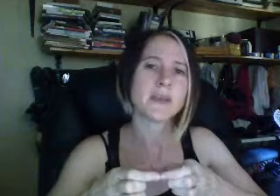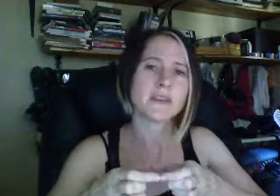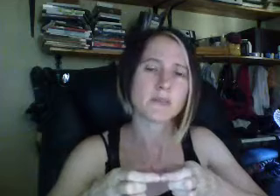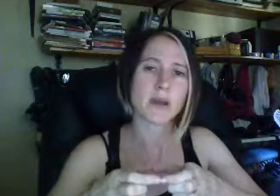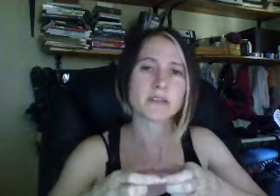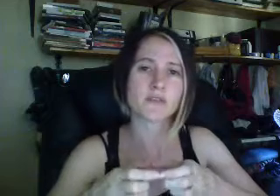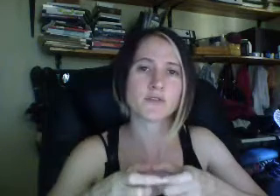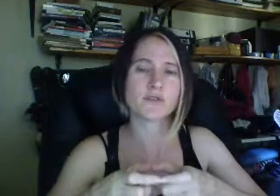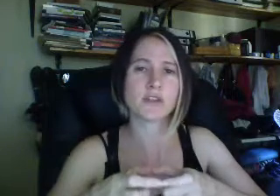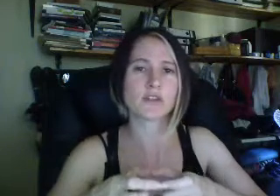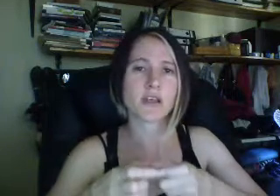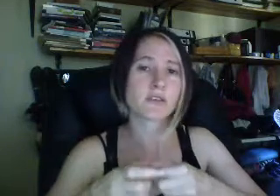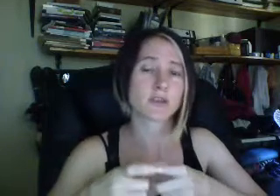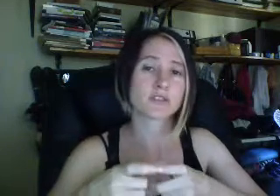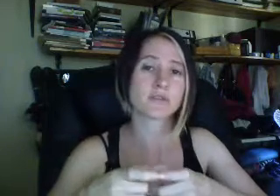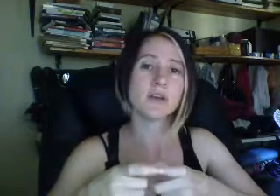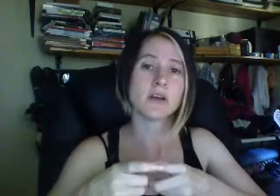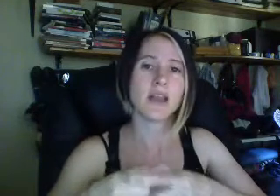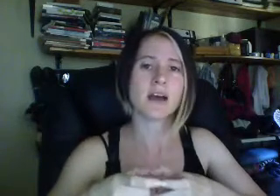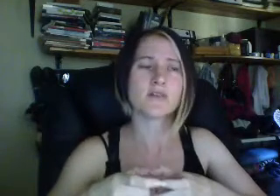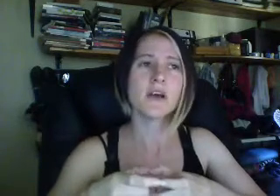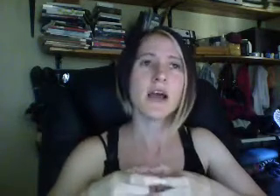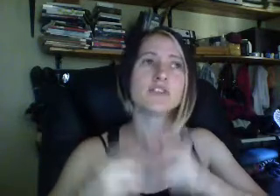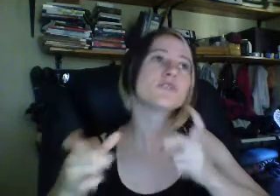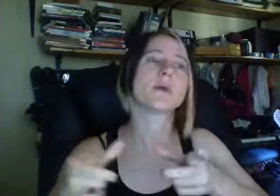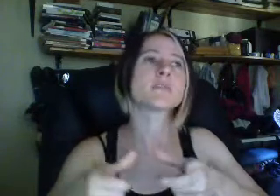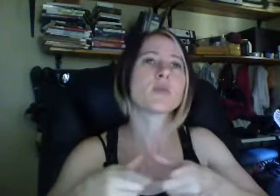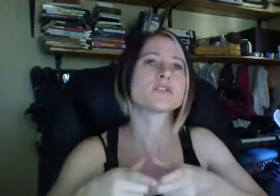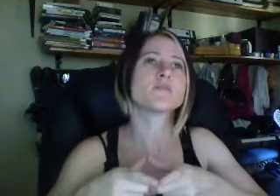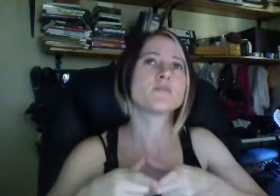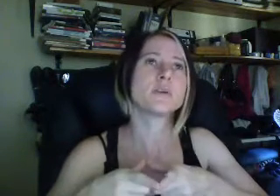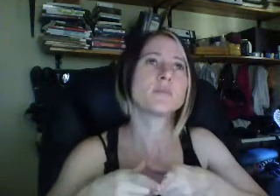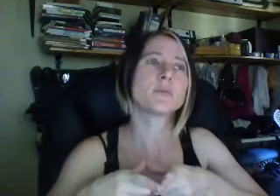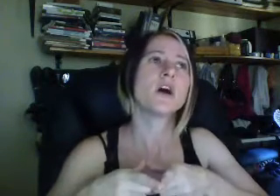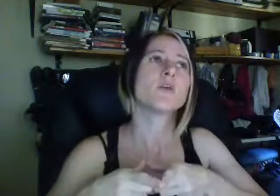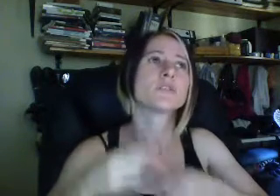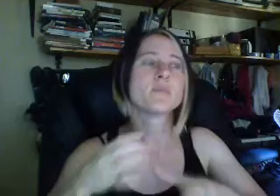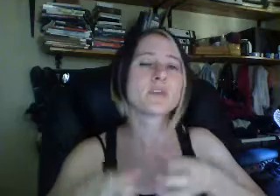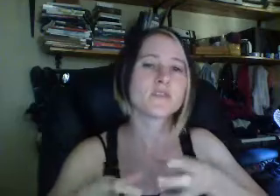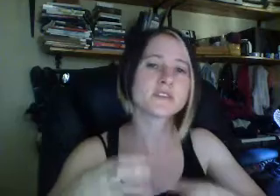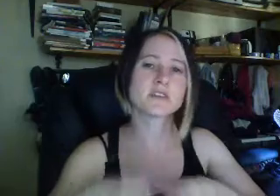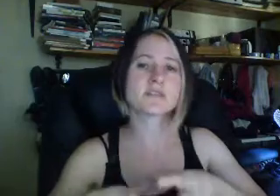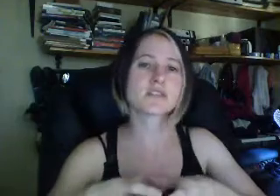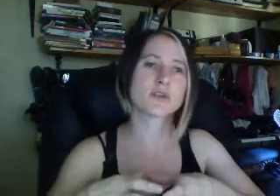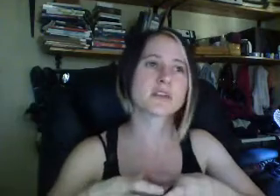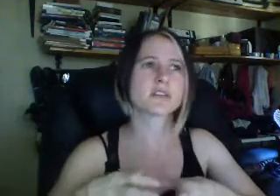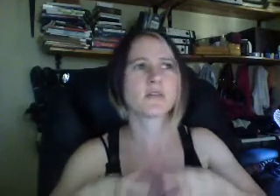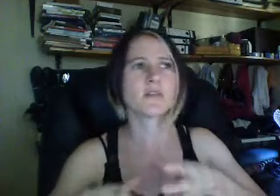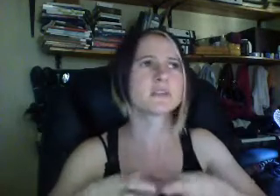eating basic food and not having much of a life. And you make it possible for people with a bit of physical distress and a bit of